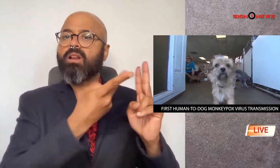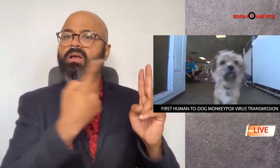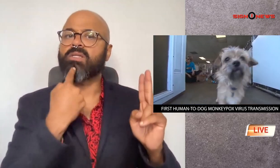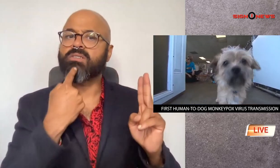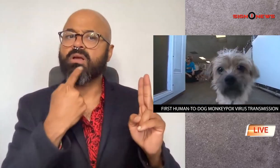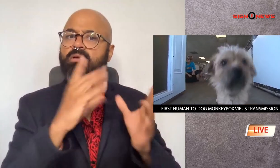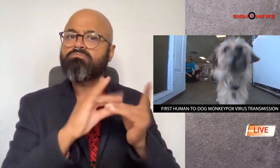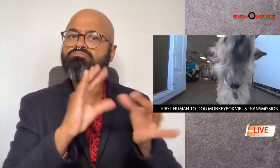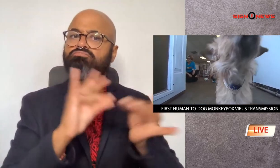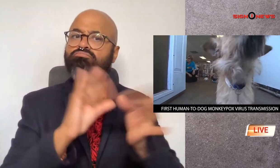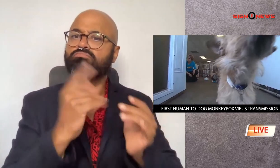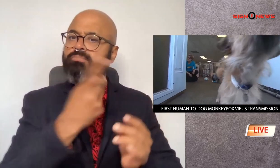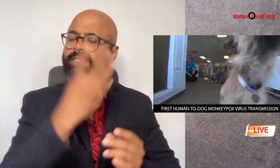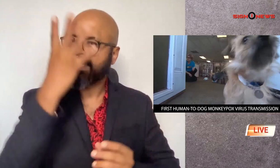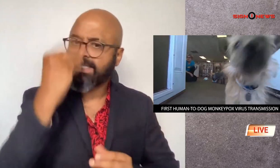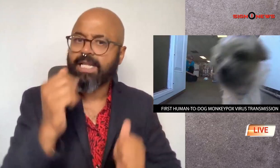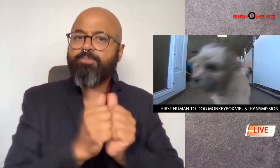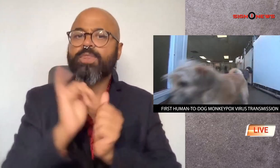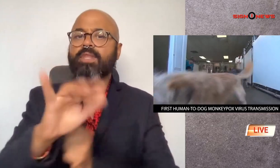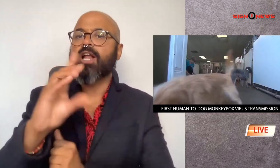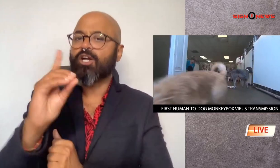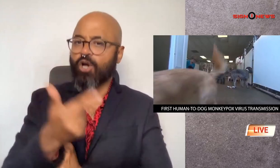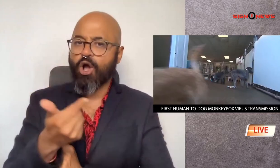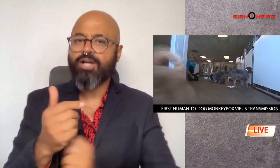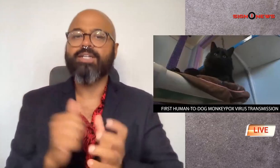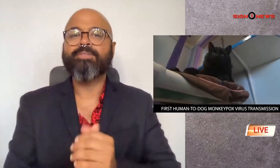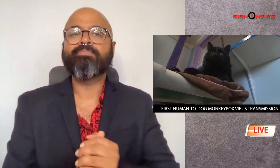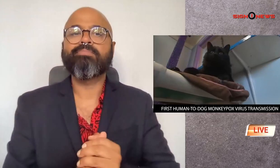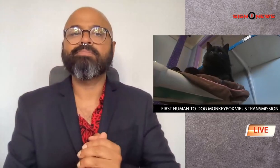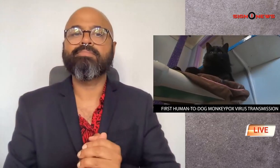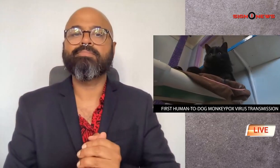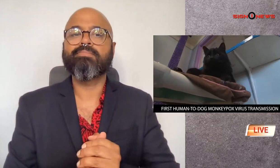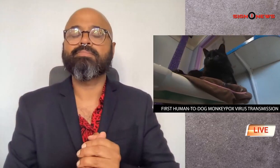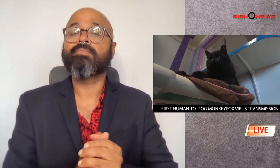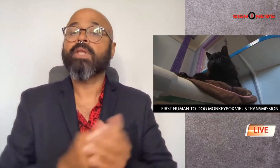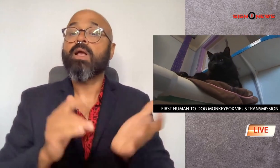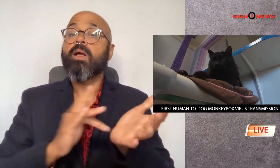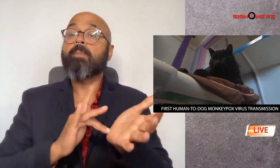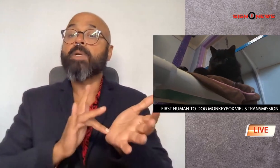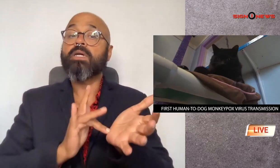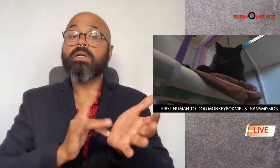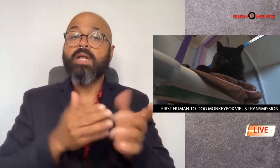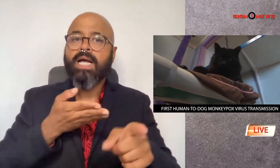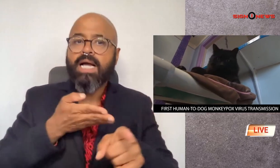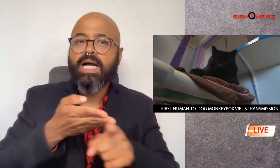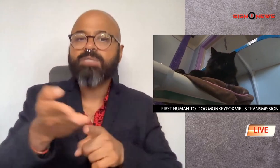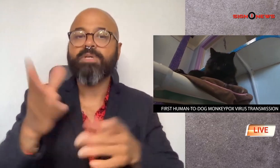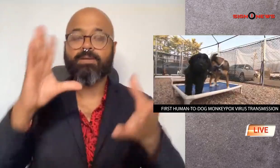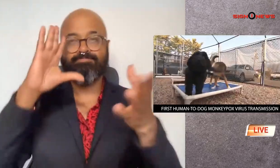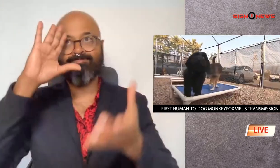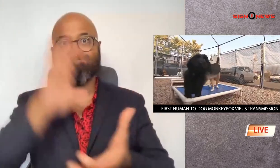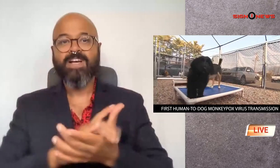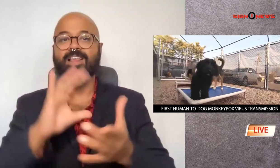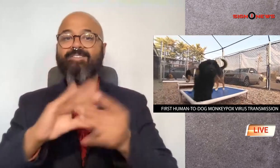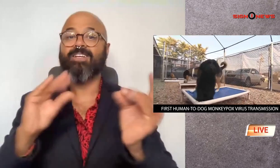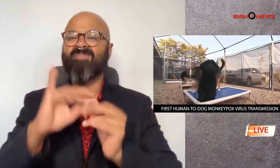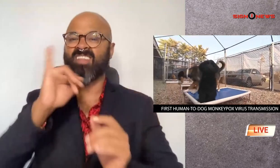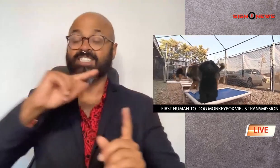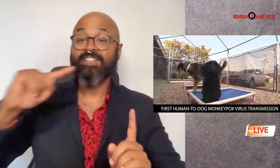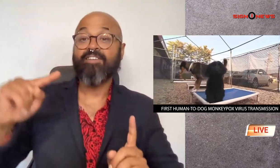the couple said they co-slept with their dog medical experts believe this is